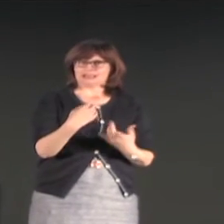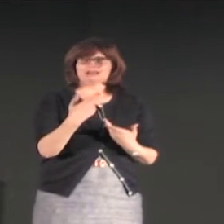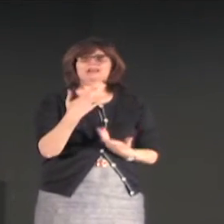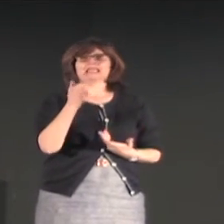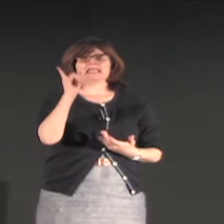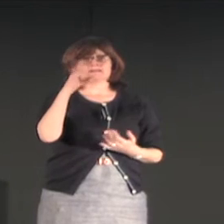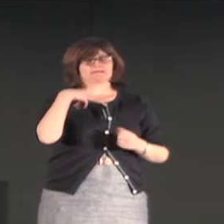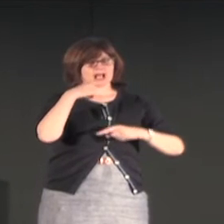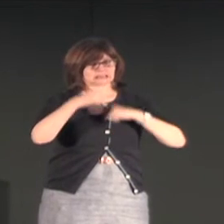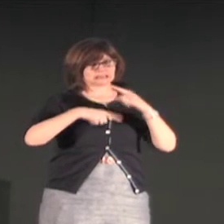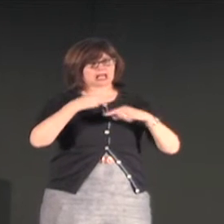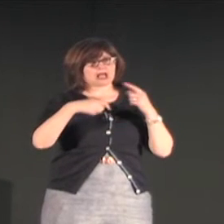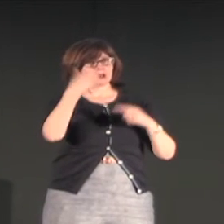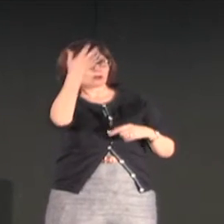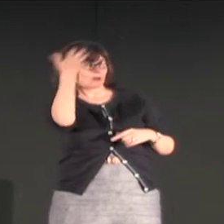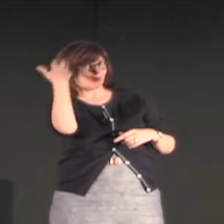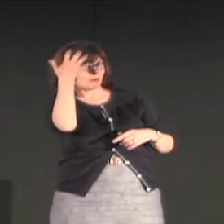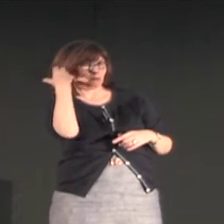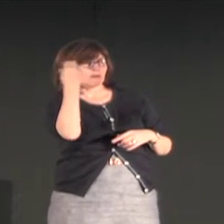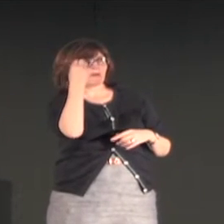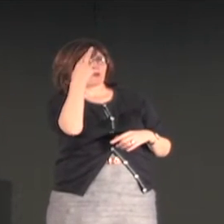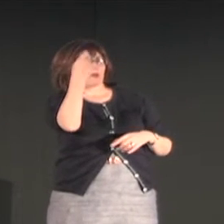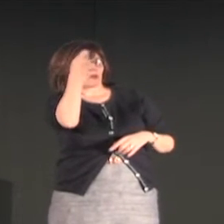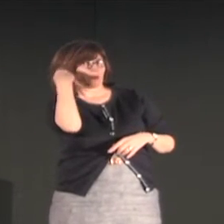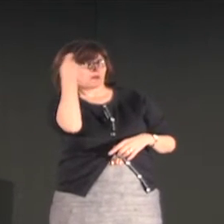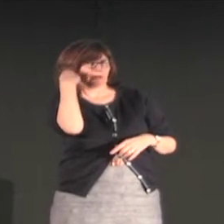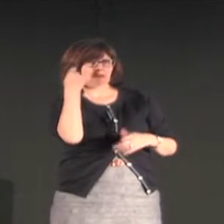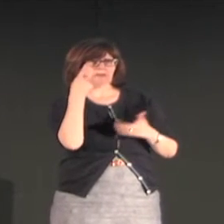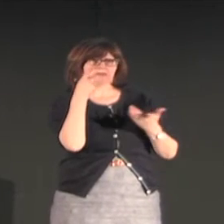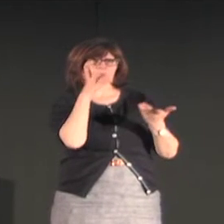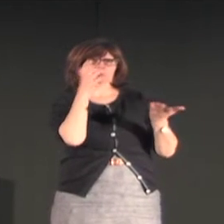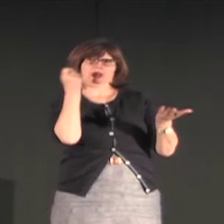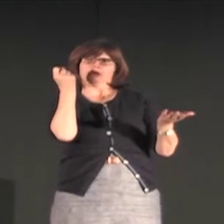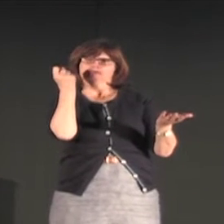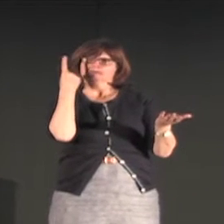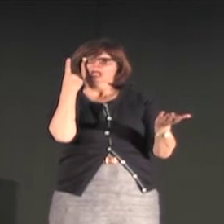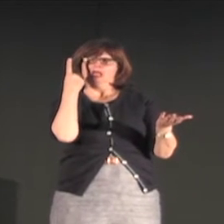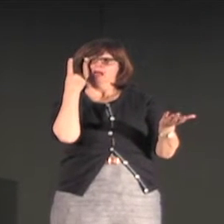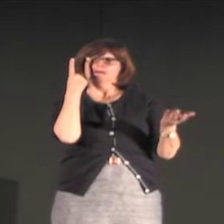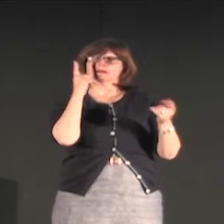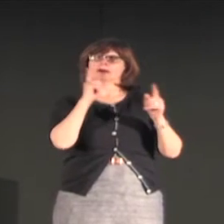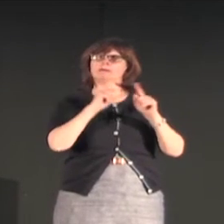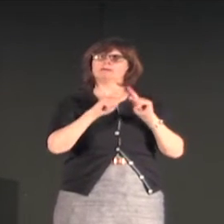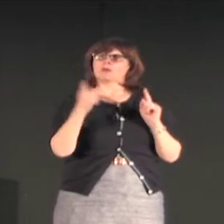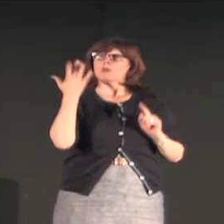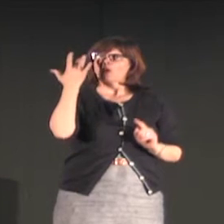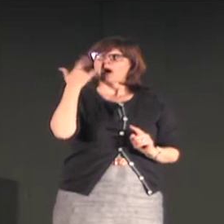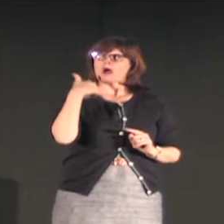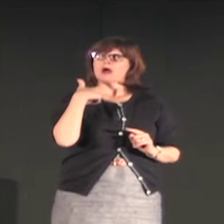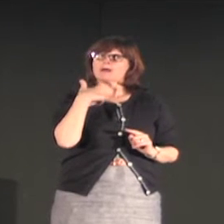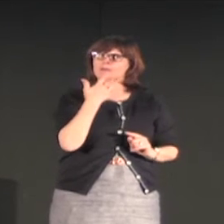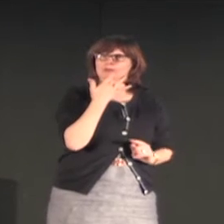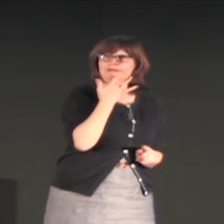another important point of interest is if I sign comb one way or the other people will understand what I mean